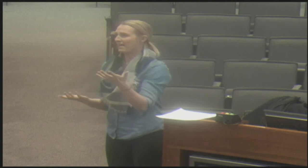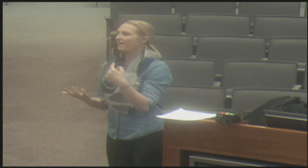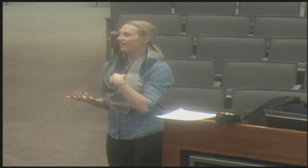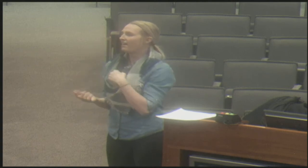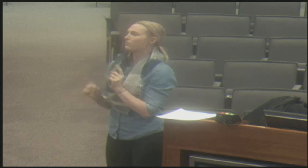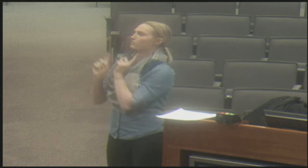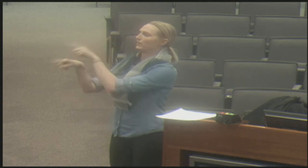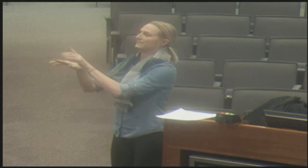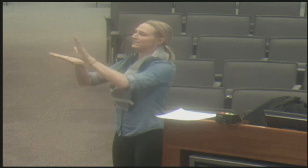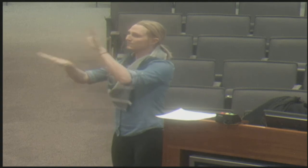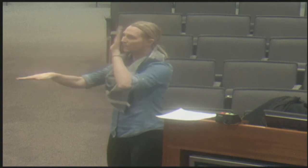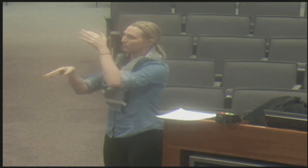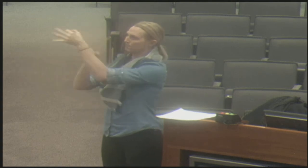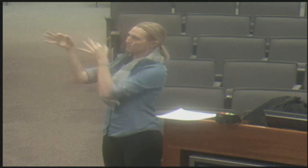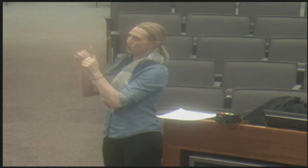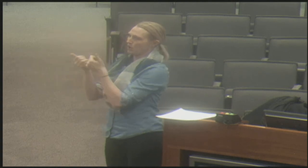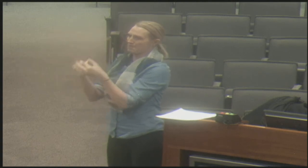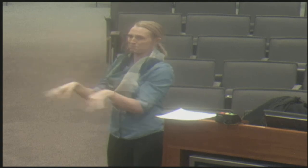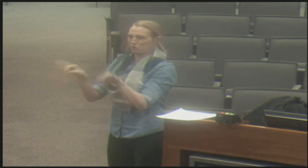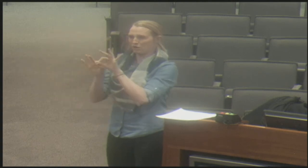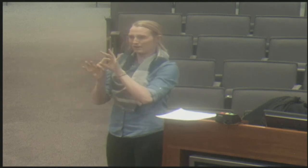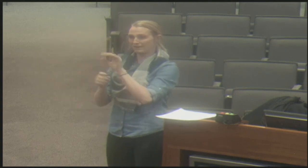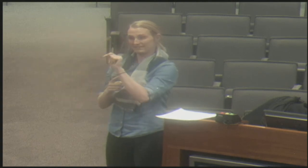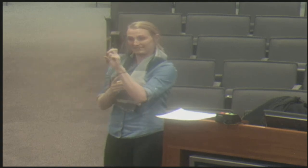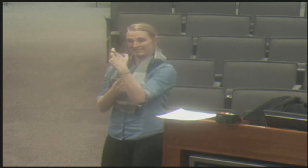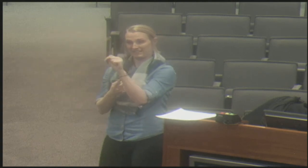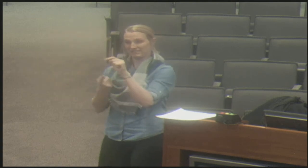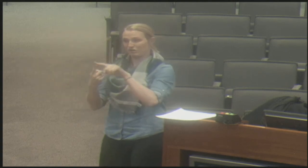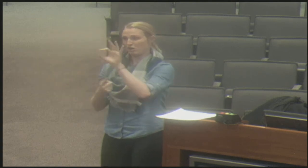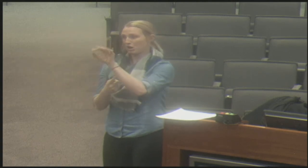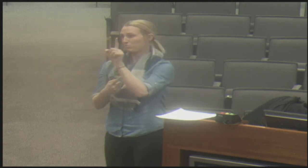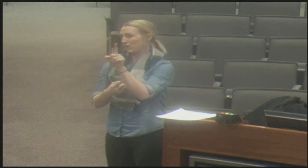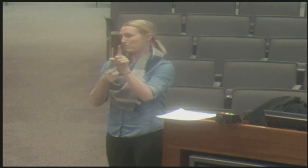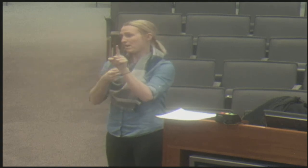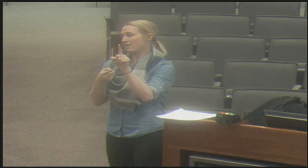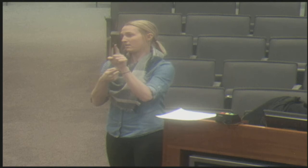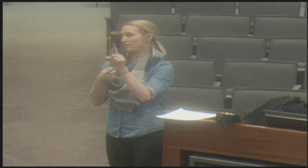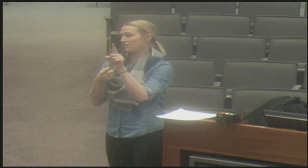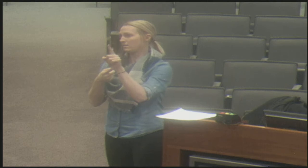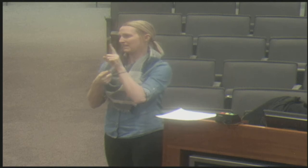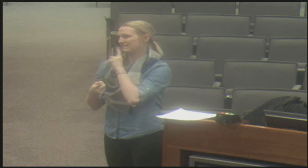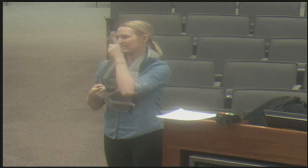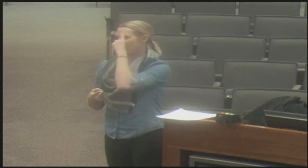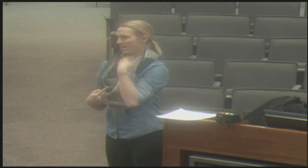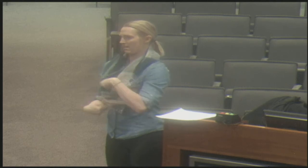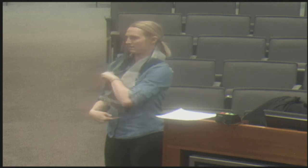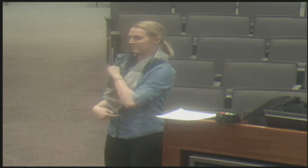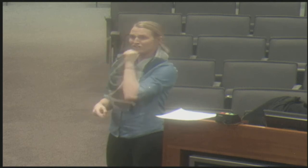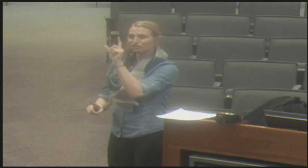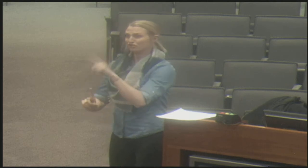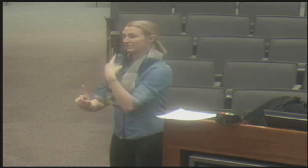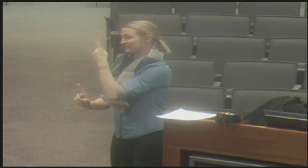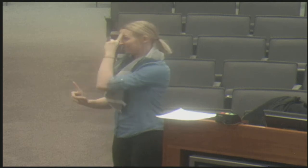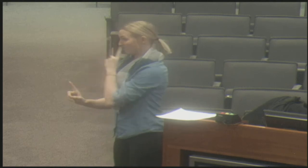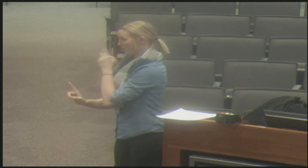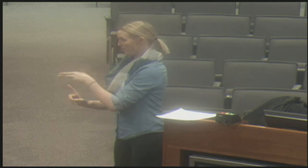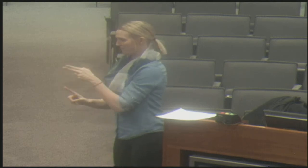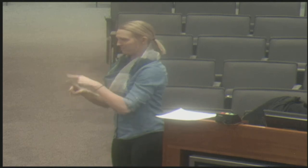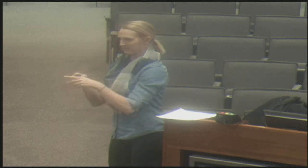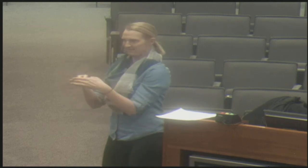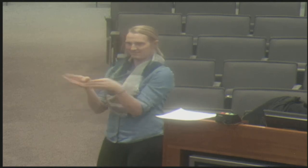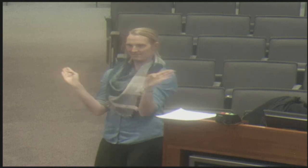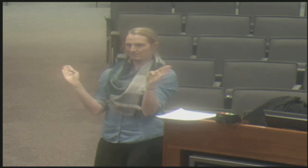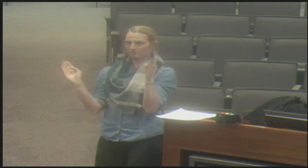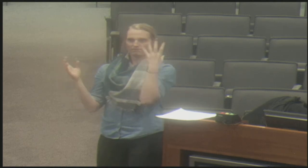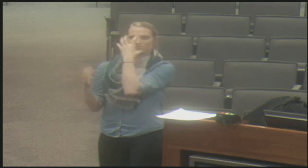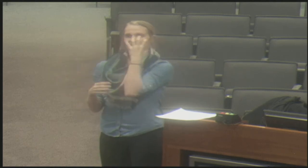situation, you're in a closet hiding, you're not sure what to do, I actually took time to test, give a testimony on the legislative floor